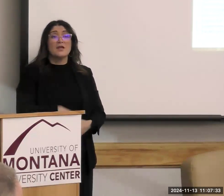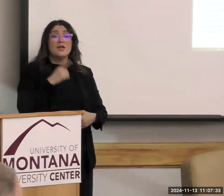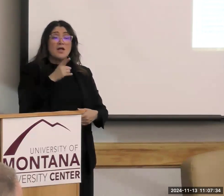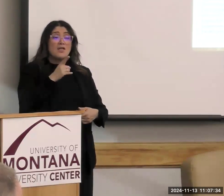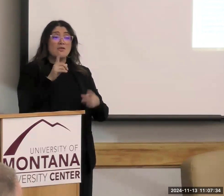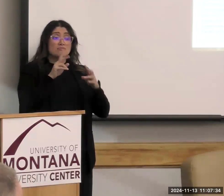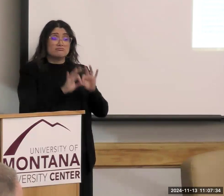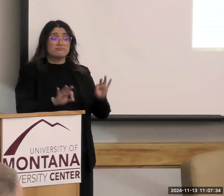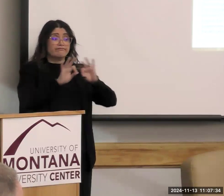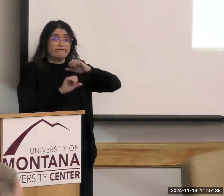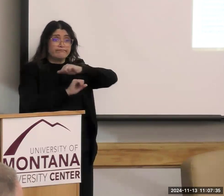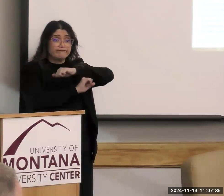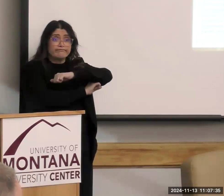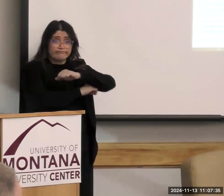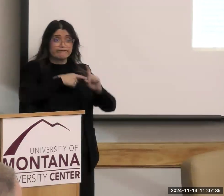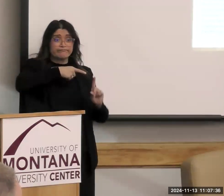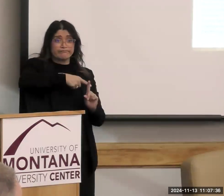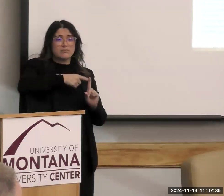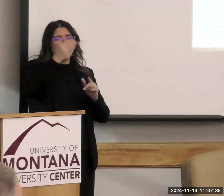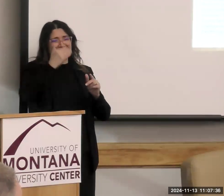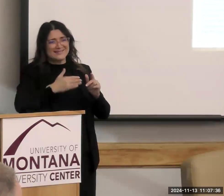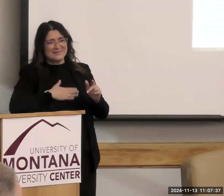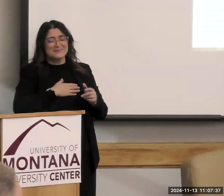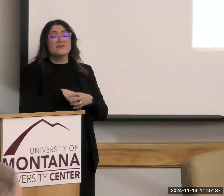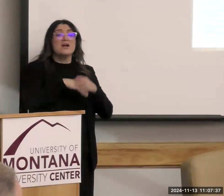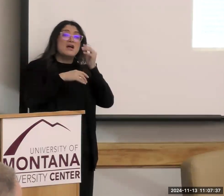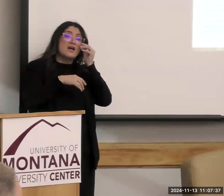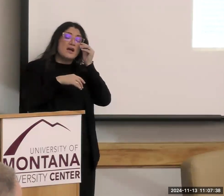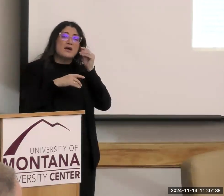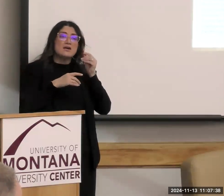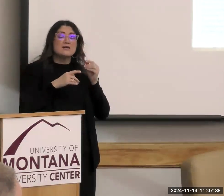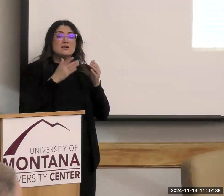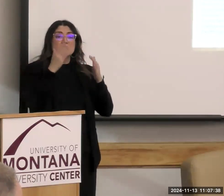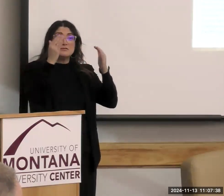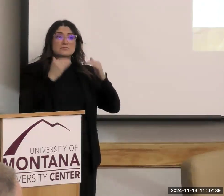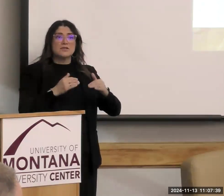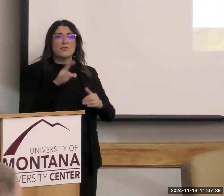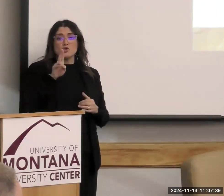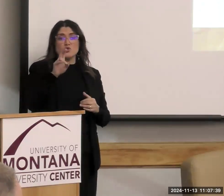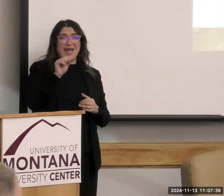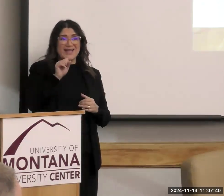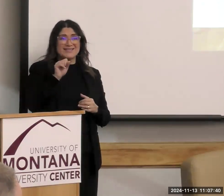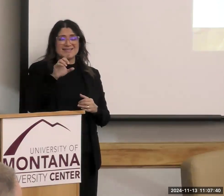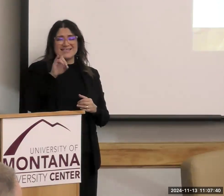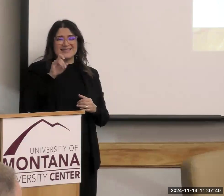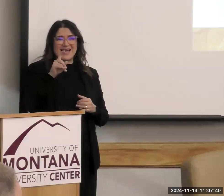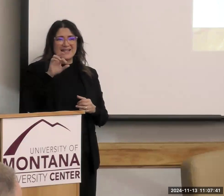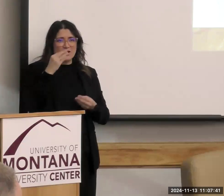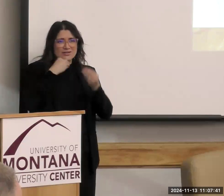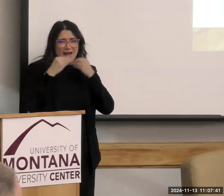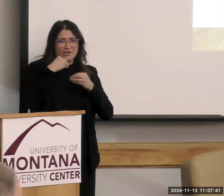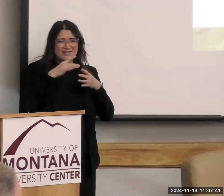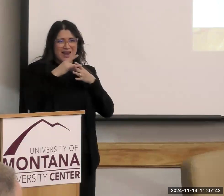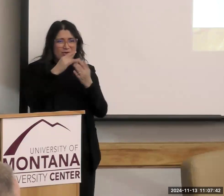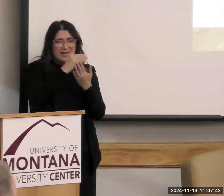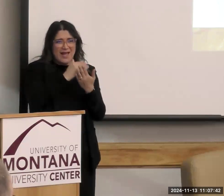for, okay, the next thing I want to mention is the U.S. Dietary Guidelines. Have